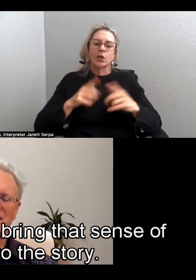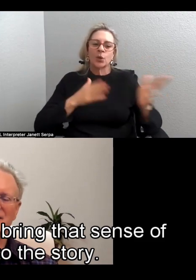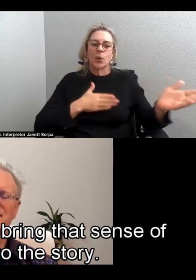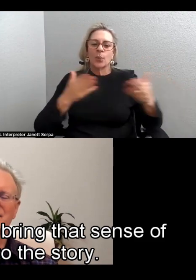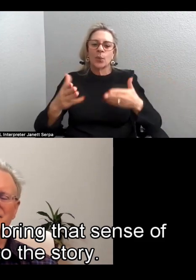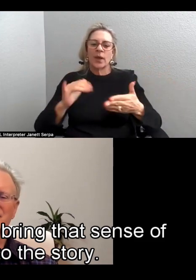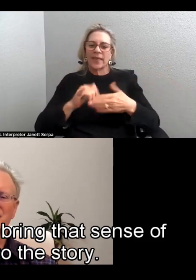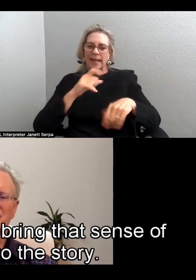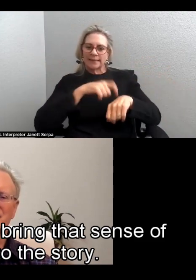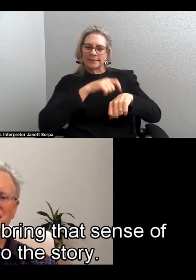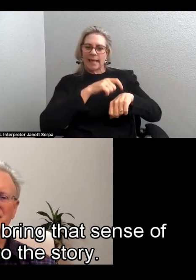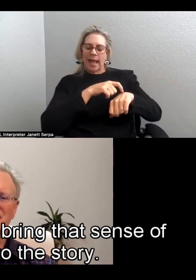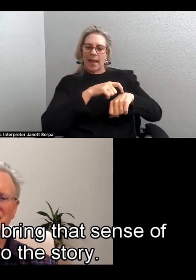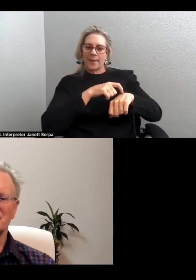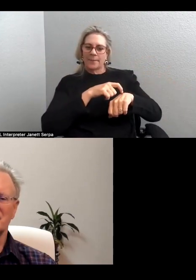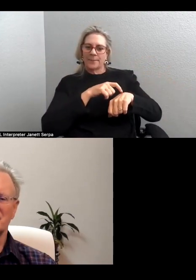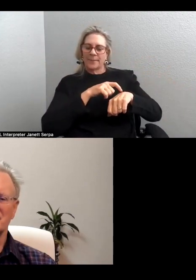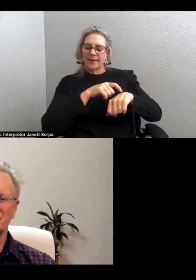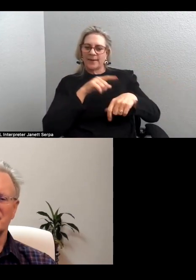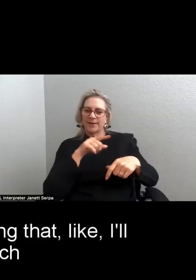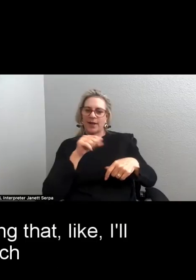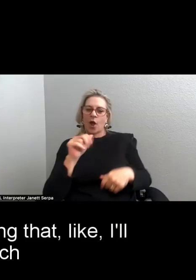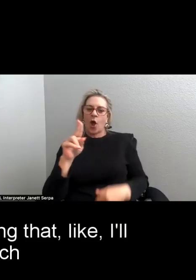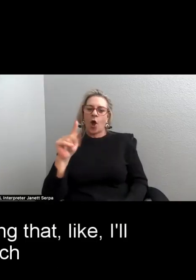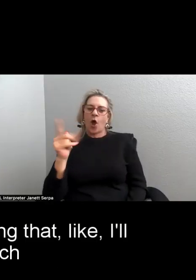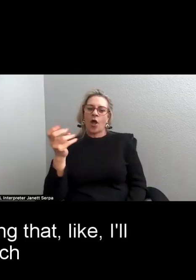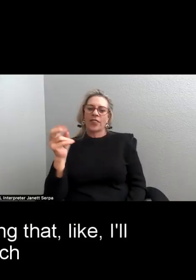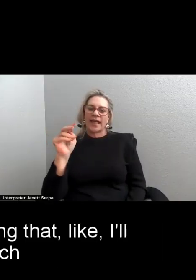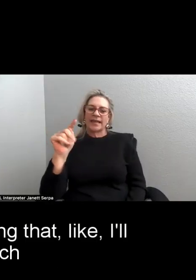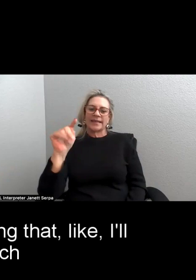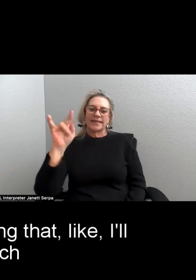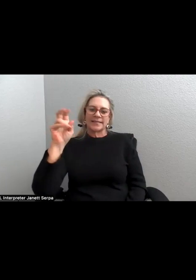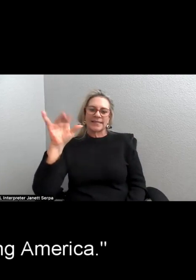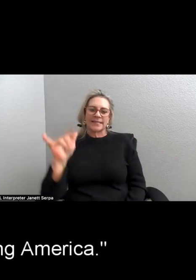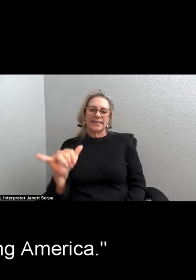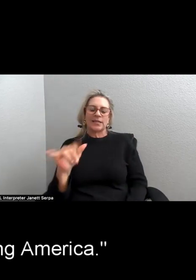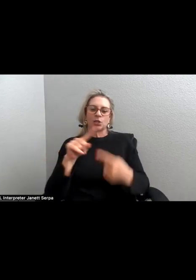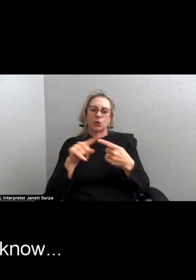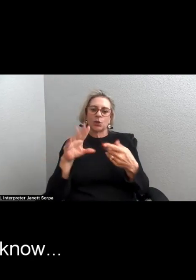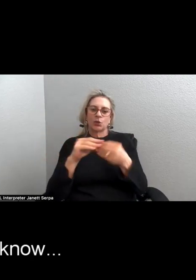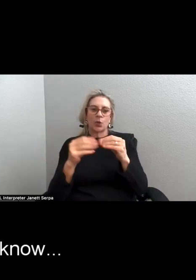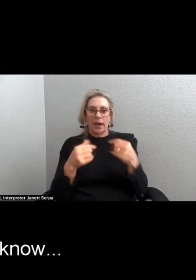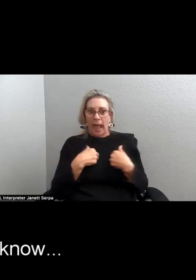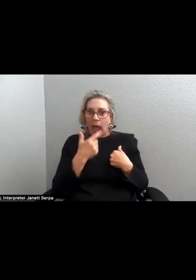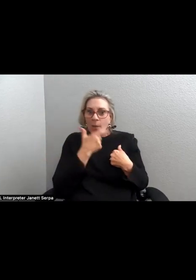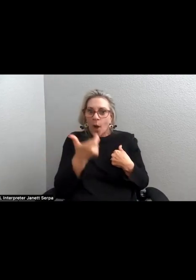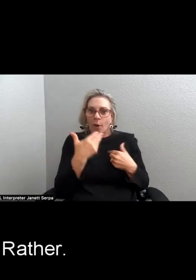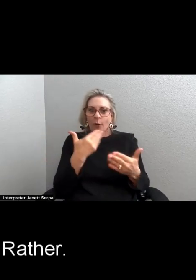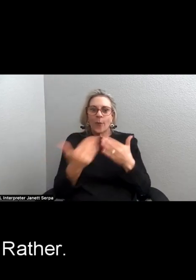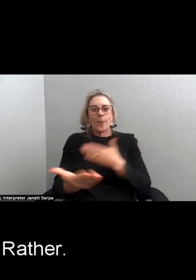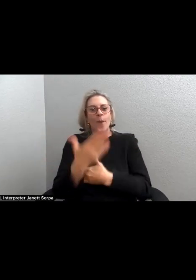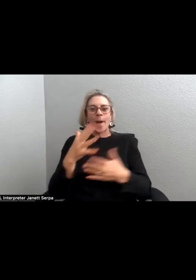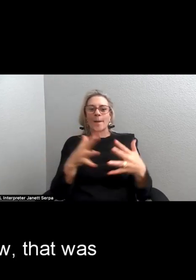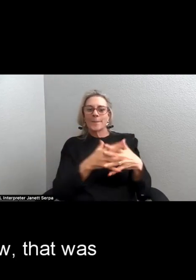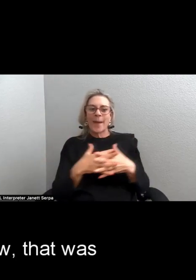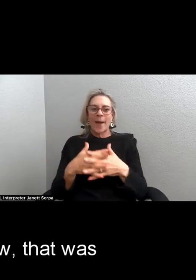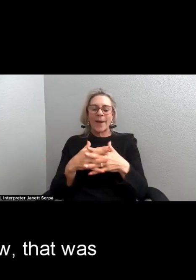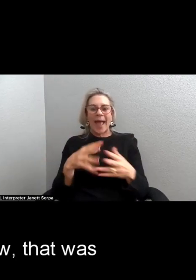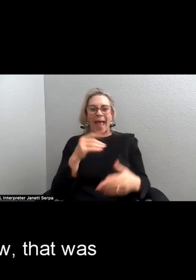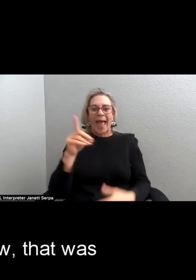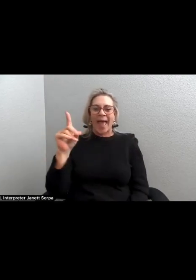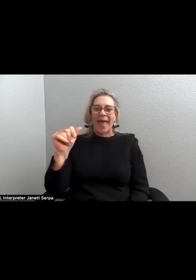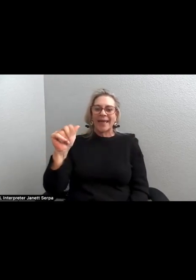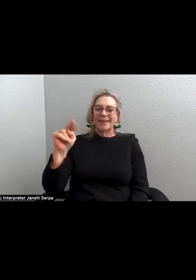sense of authenticity to the story. And it's something that I watch Good Morning America, and Dan rather, so